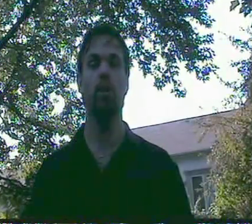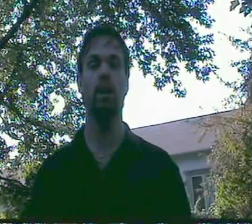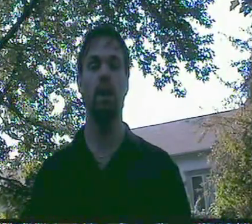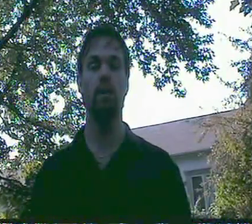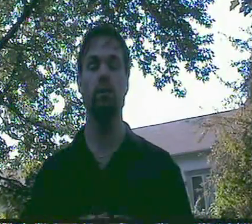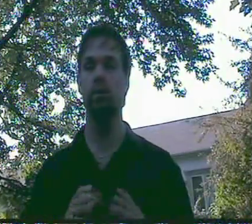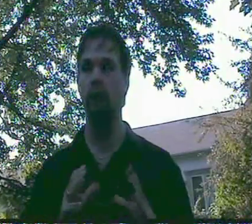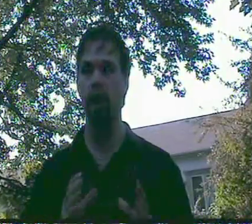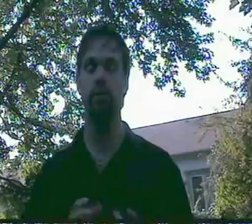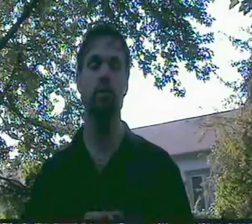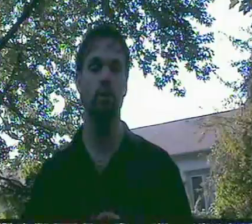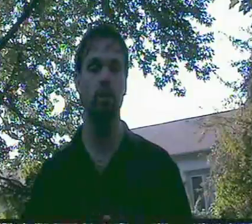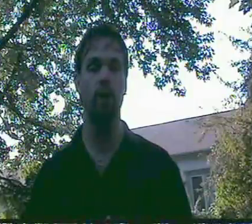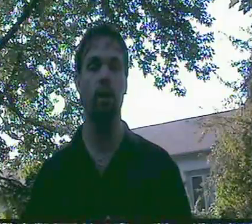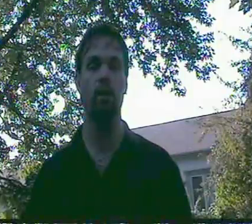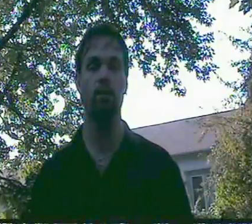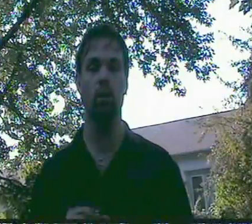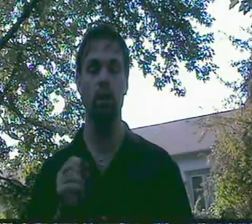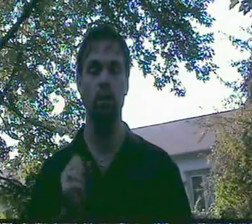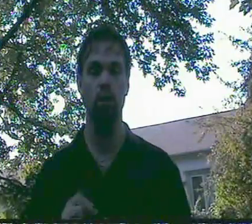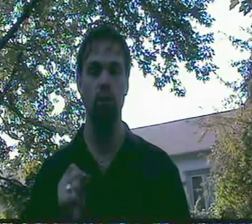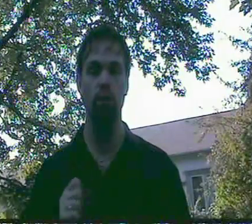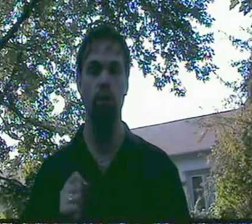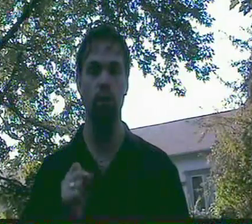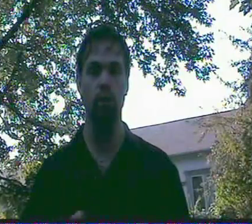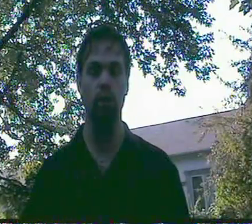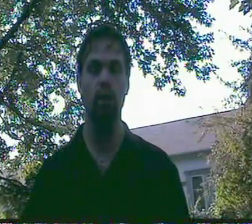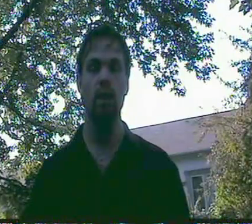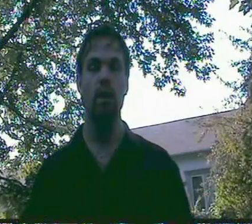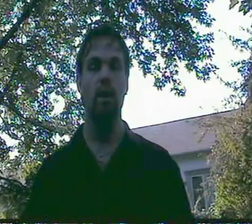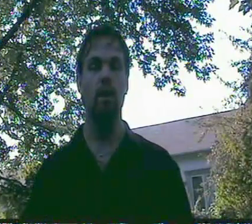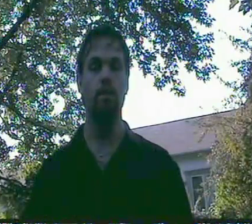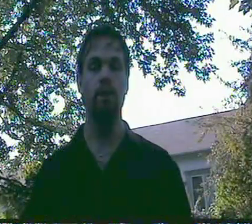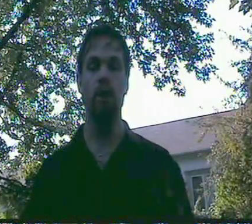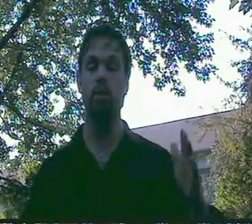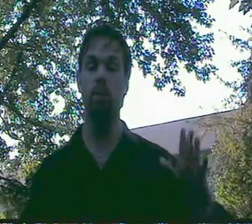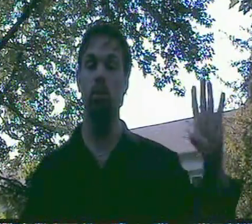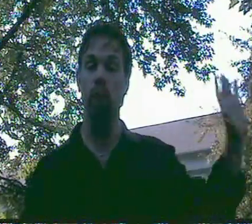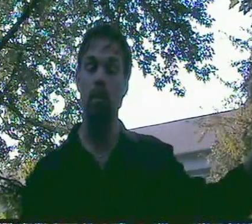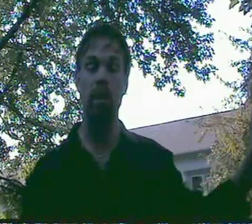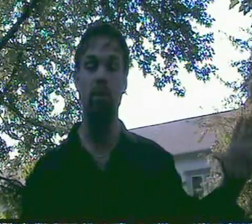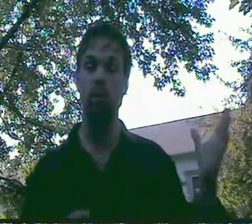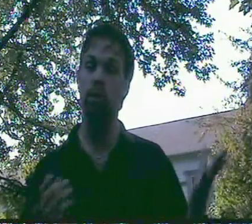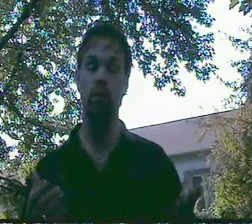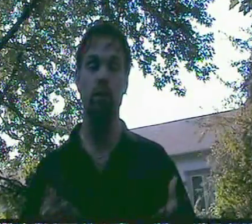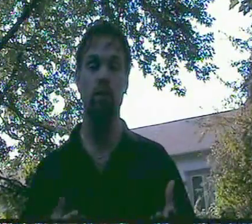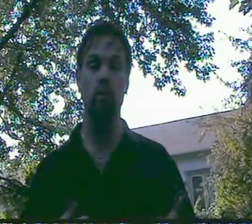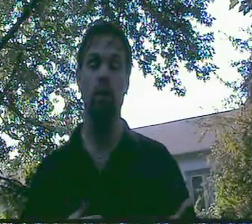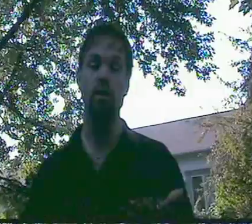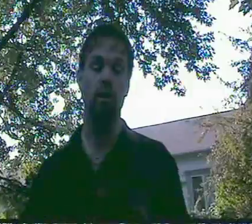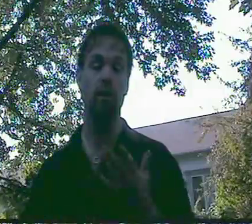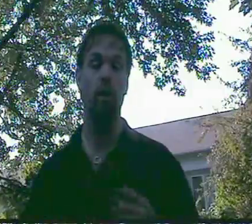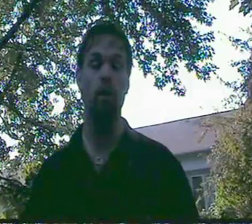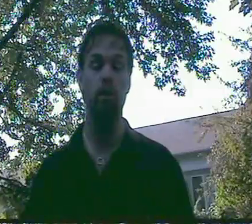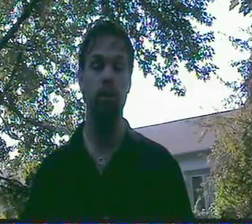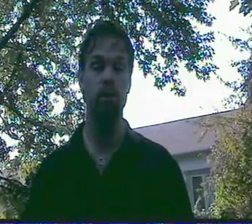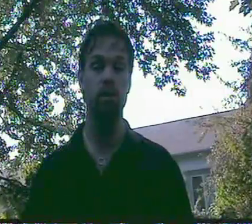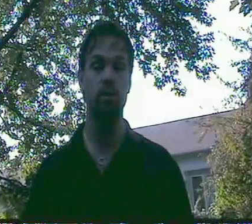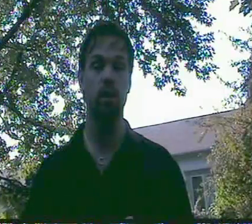right now. So it's absolutely imperative that we learn, learn and learn. And the people who were at my event recently learned some great things and all my predictions have come